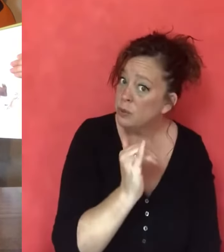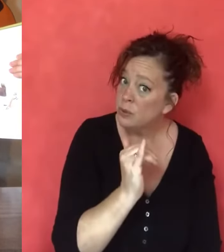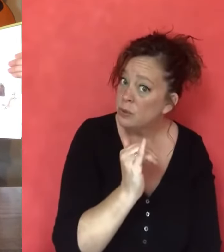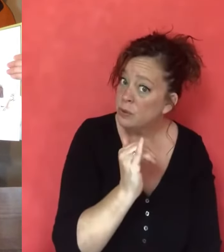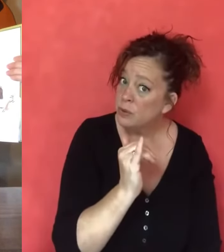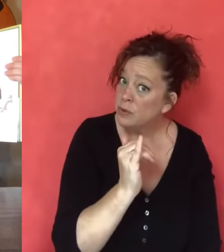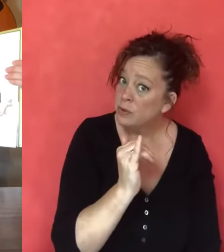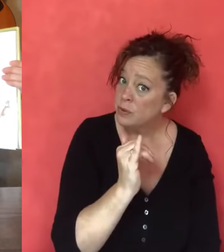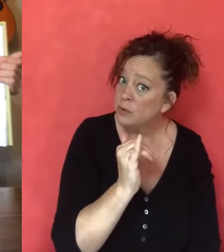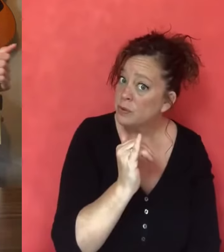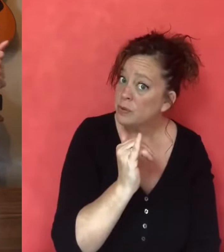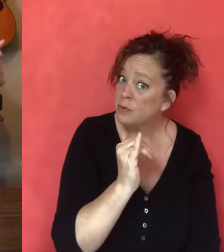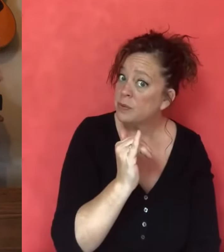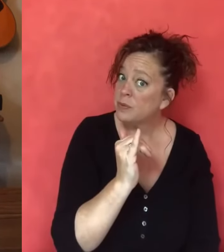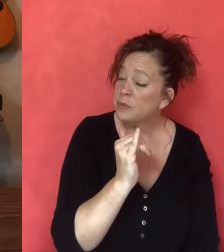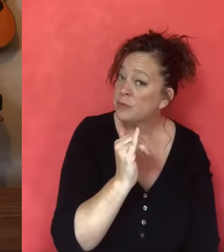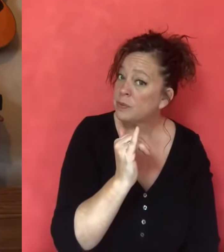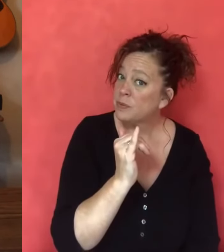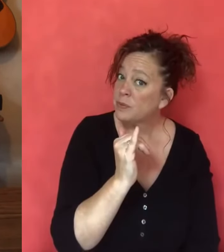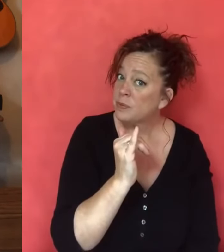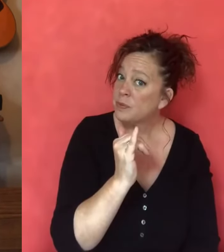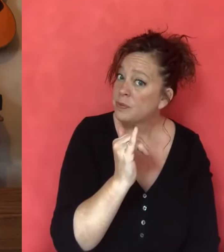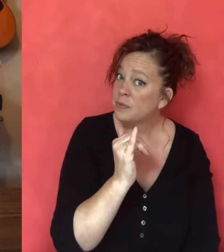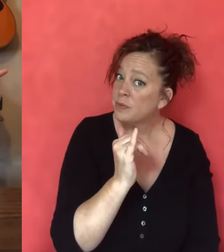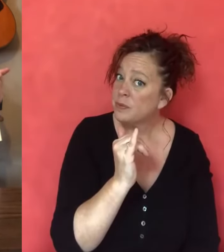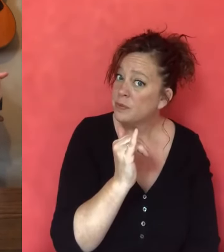Perhaps Raccoon can help us too.